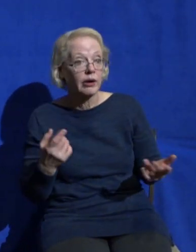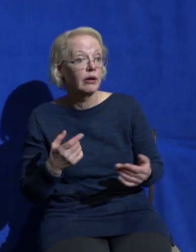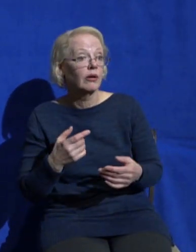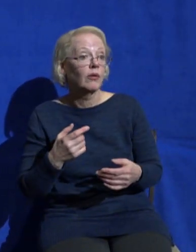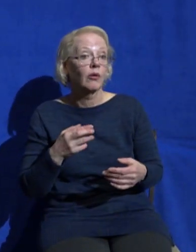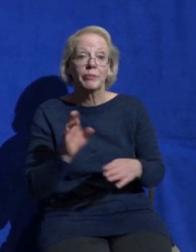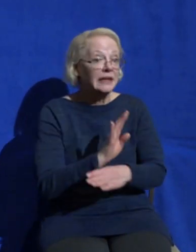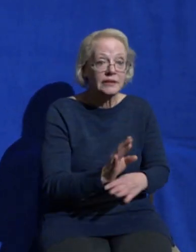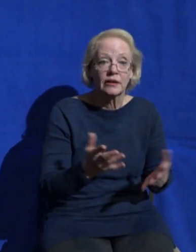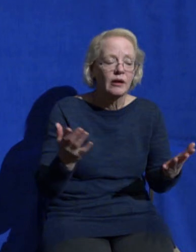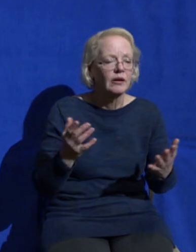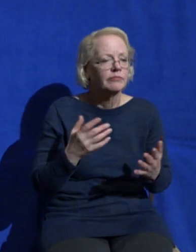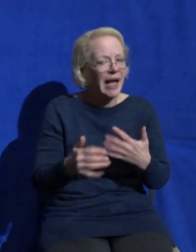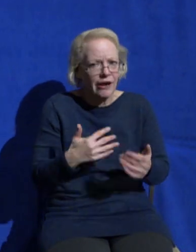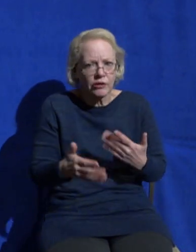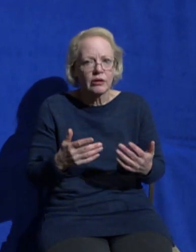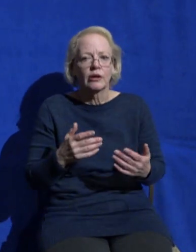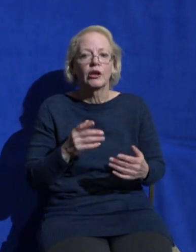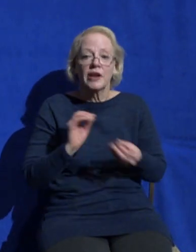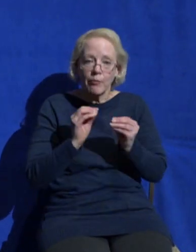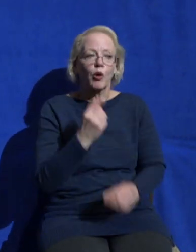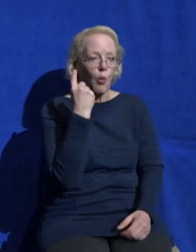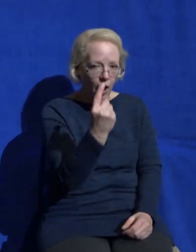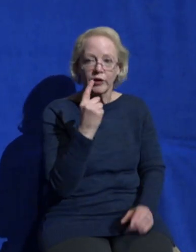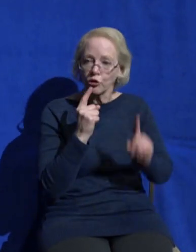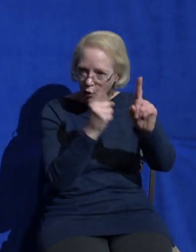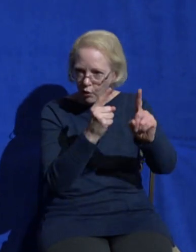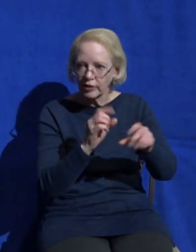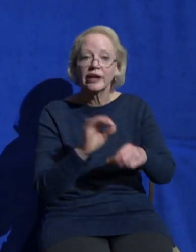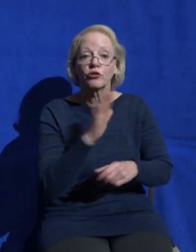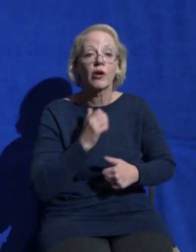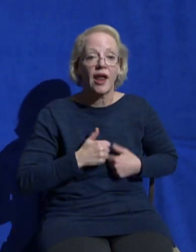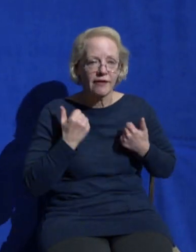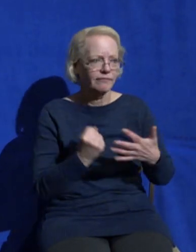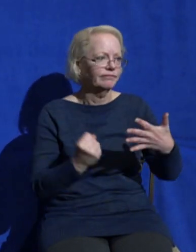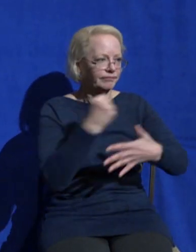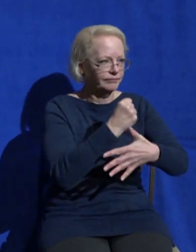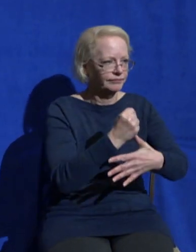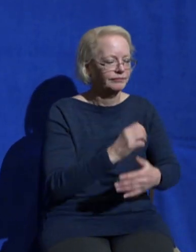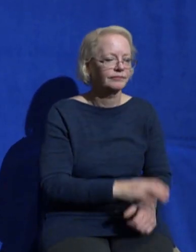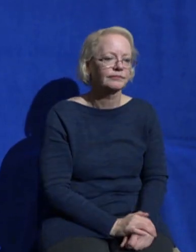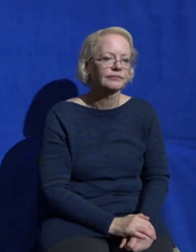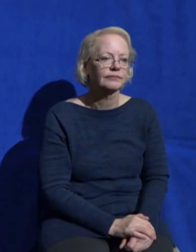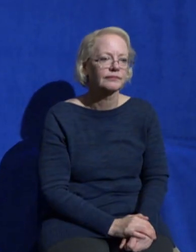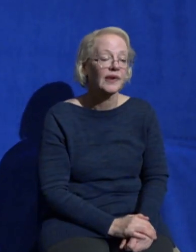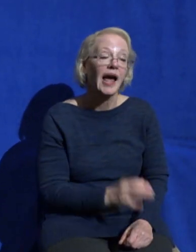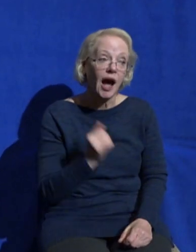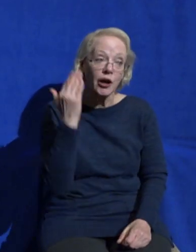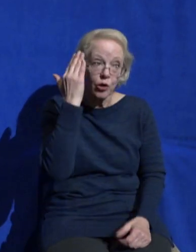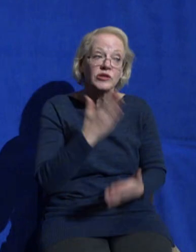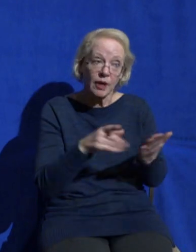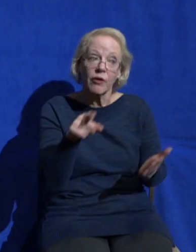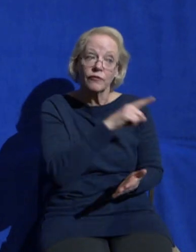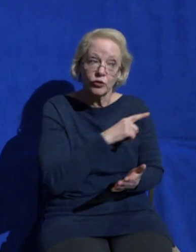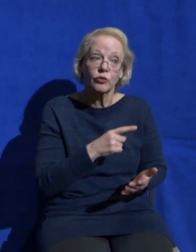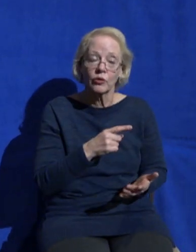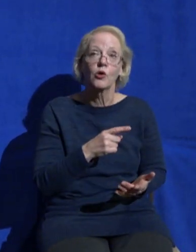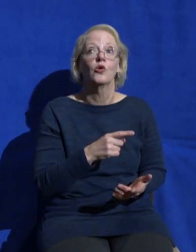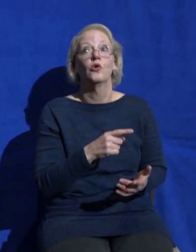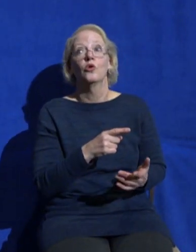stressful and busy times in your whole career over these last two years during this pandemic and you're working long shifts